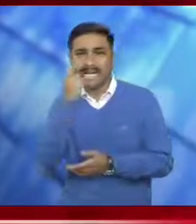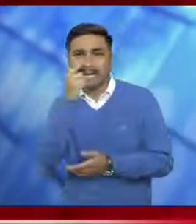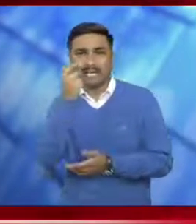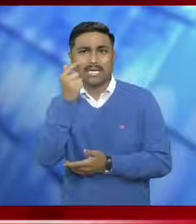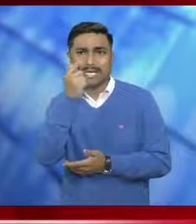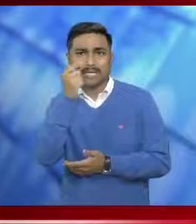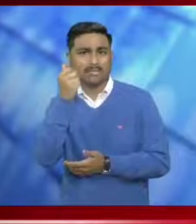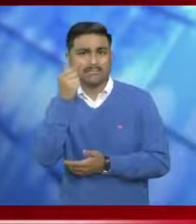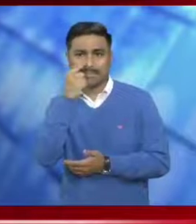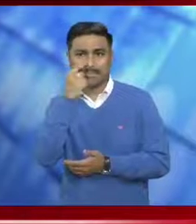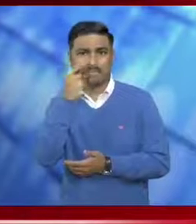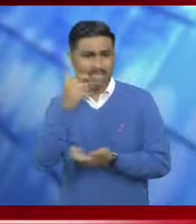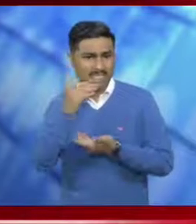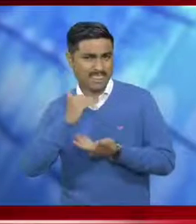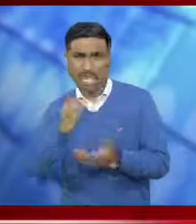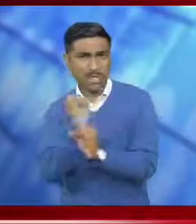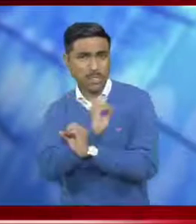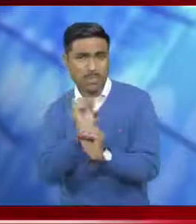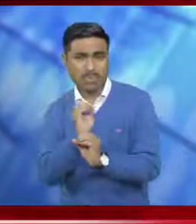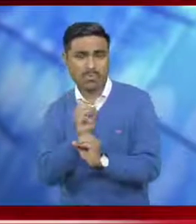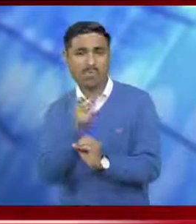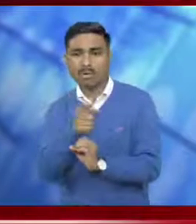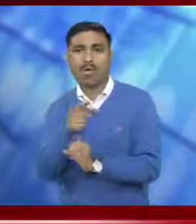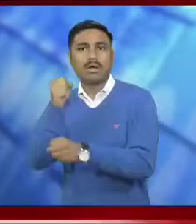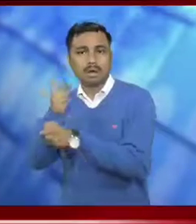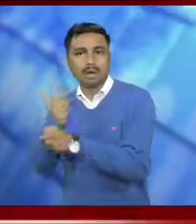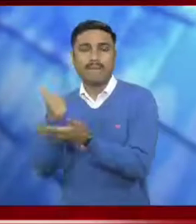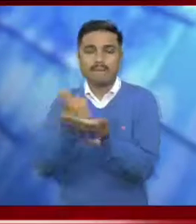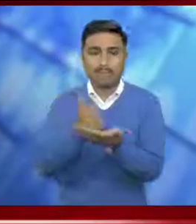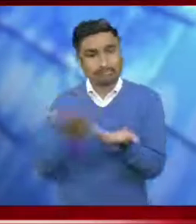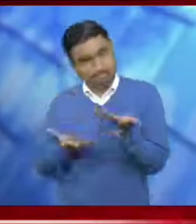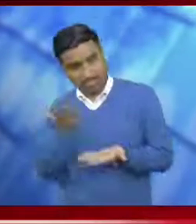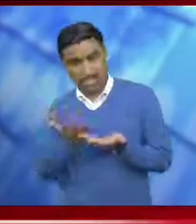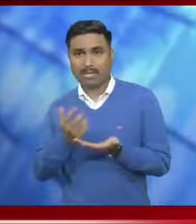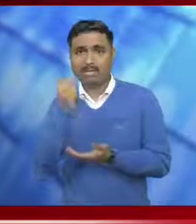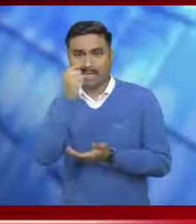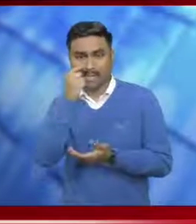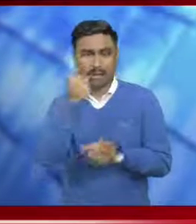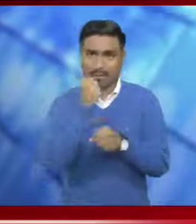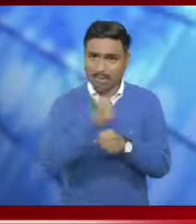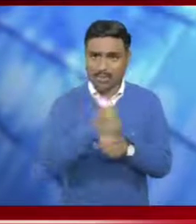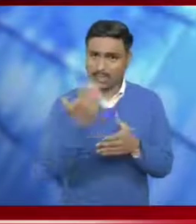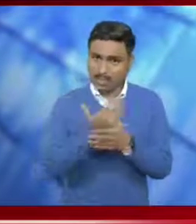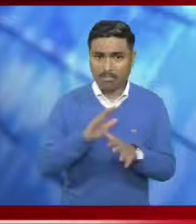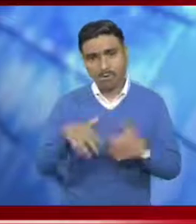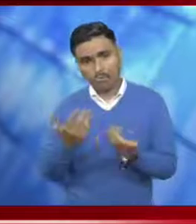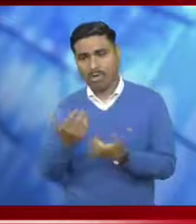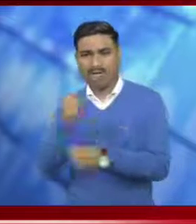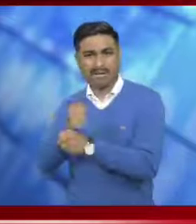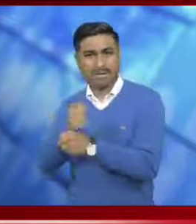cover those women in government jobs through health department and others under Chief Minister Medical Assistance.